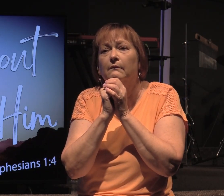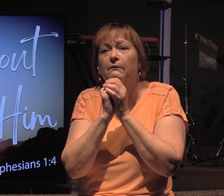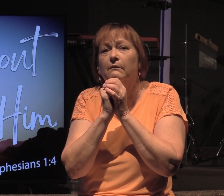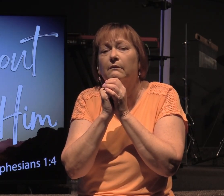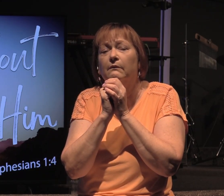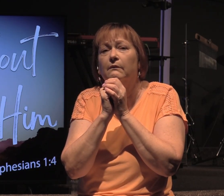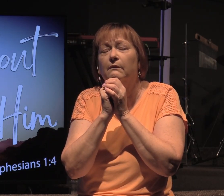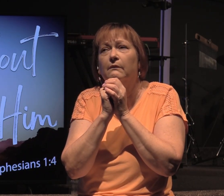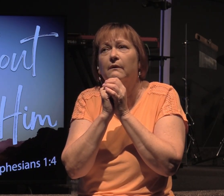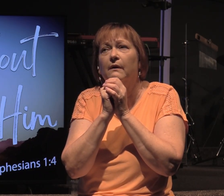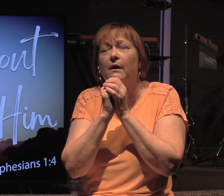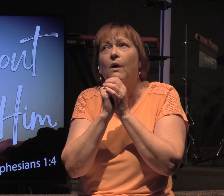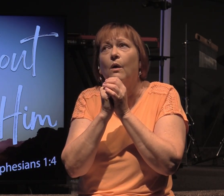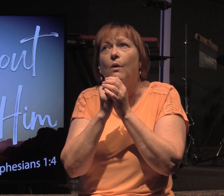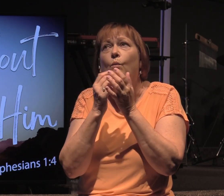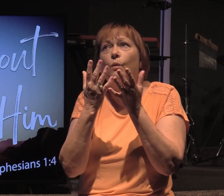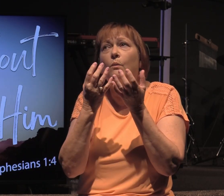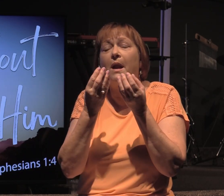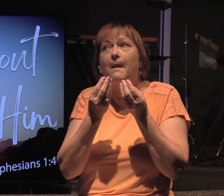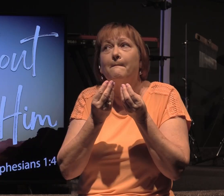and we're looking for a material blessing?